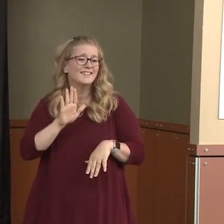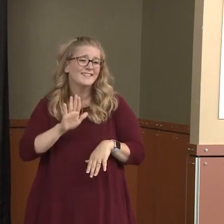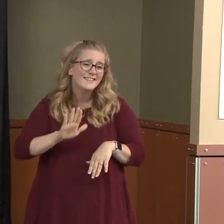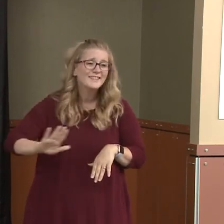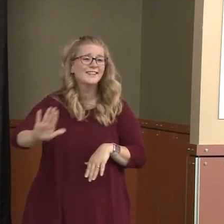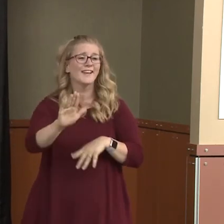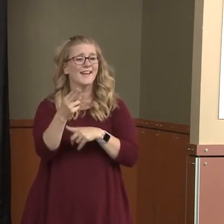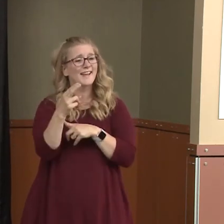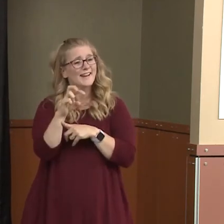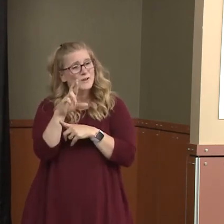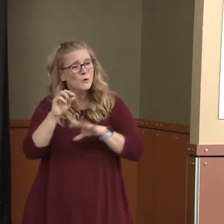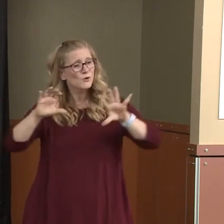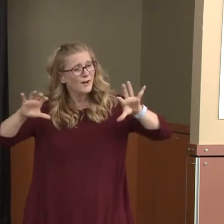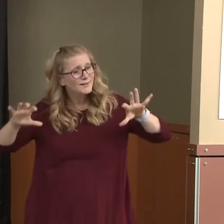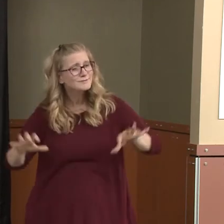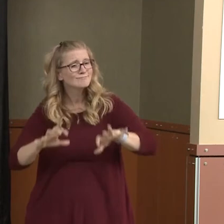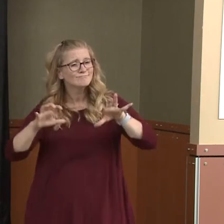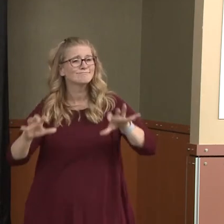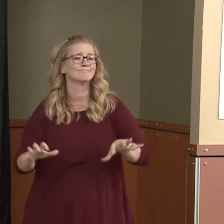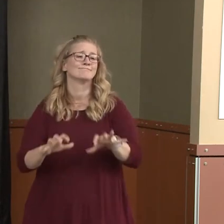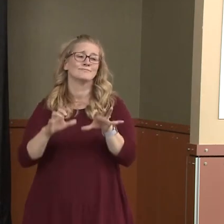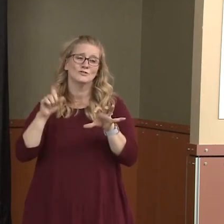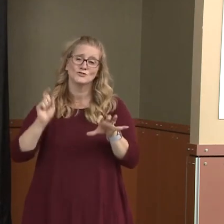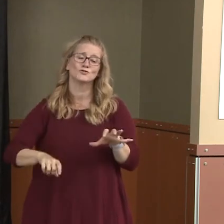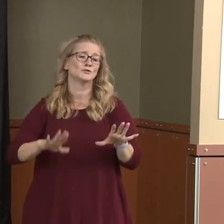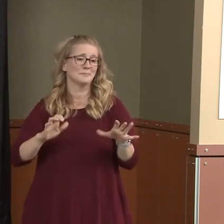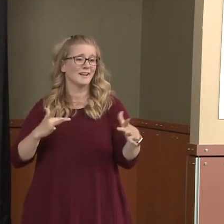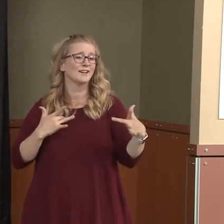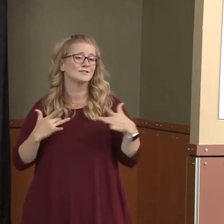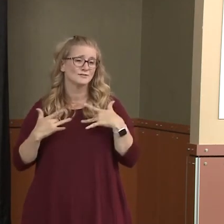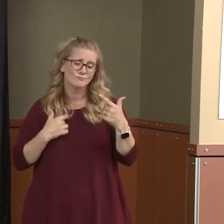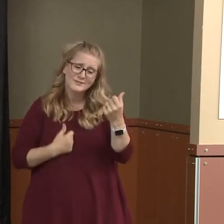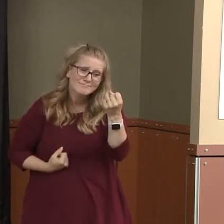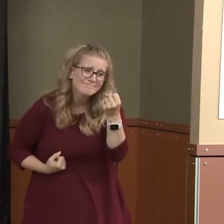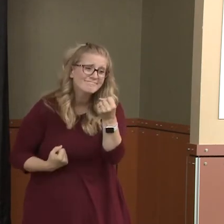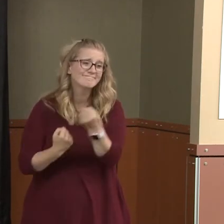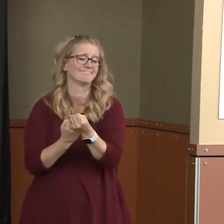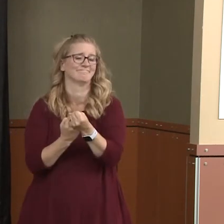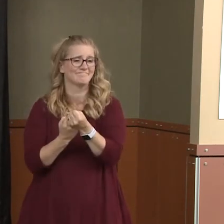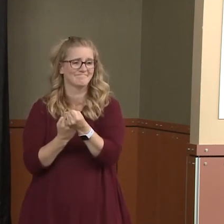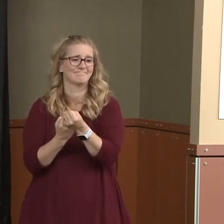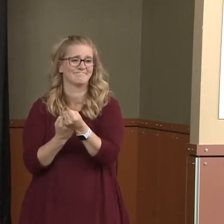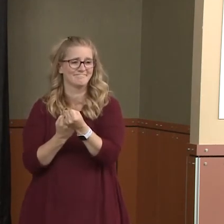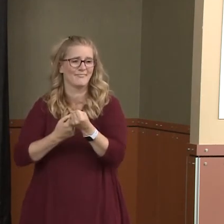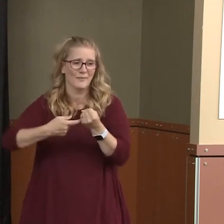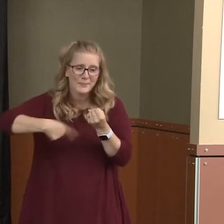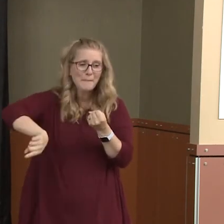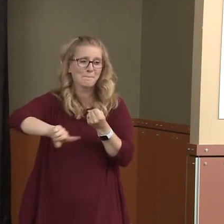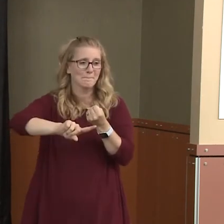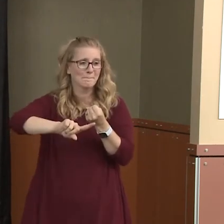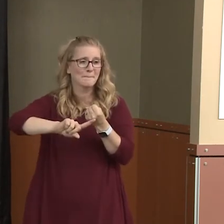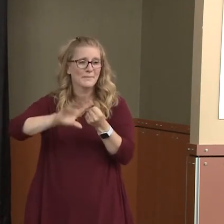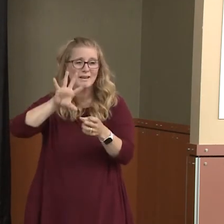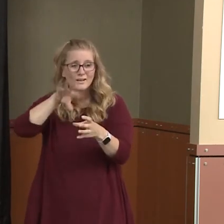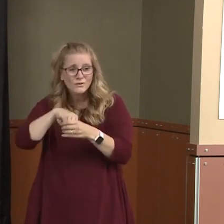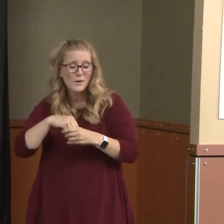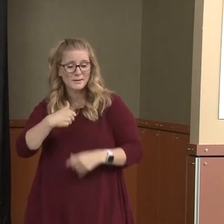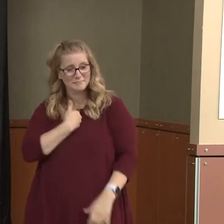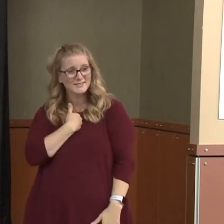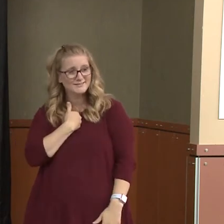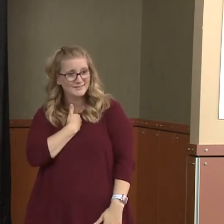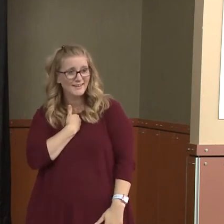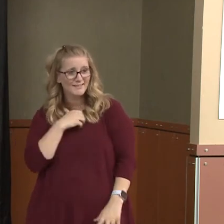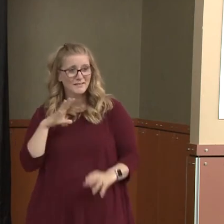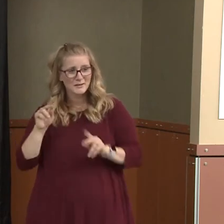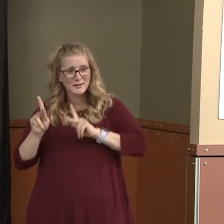all of us to be concerned enough to have their backs in addition to our own and those that we love. And extraordinary sacrifice on the